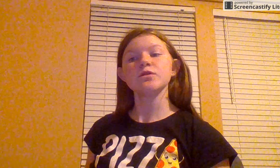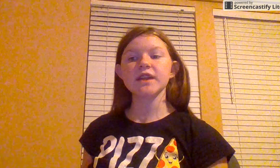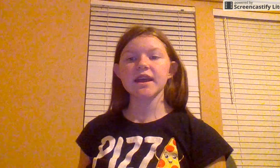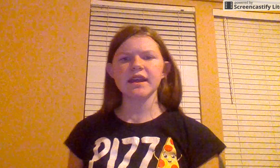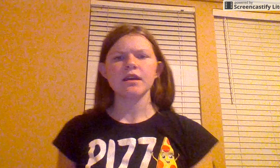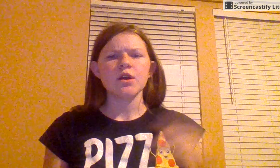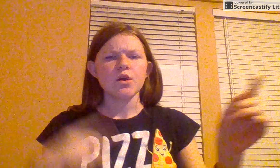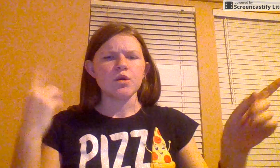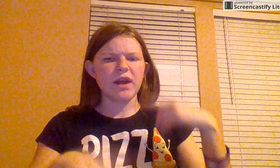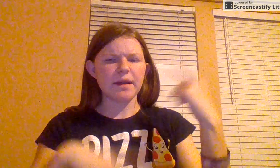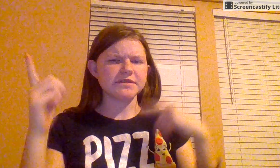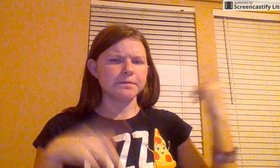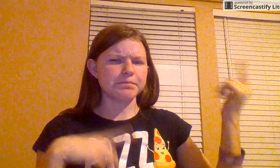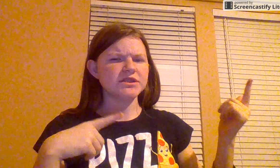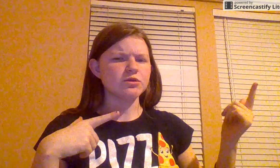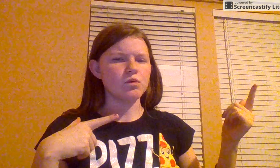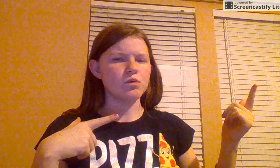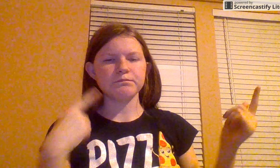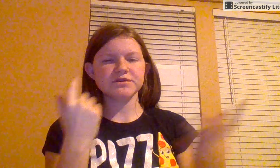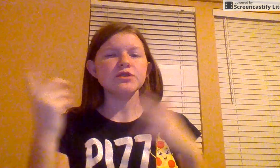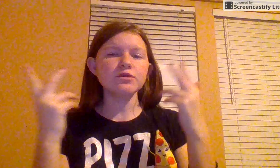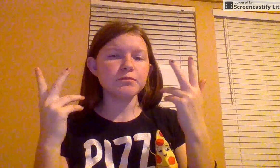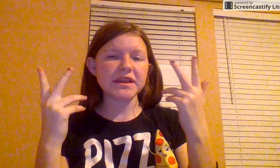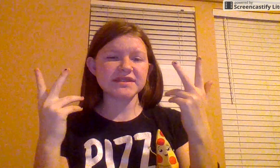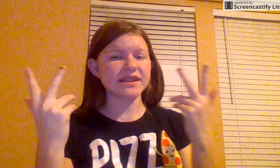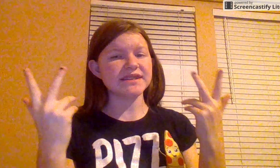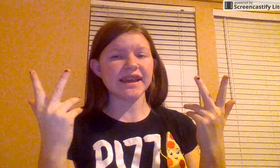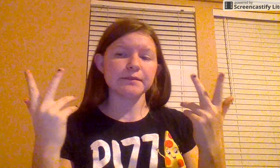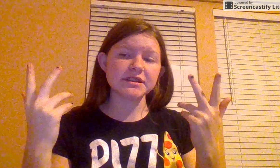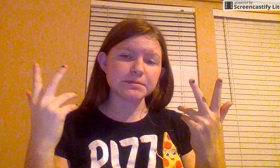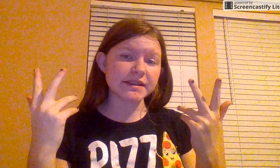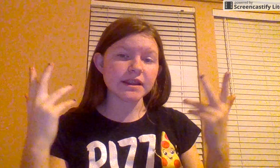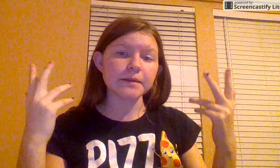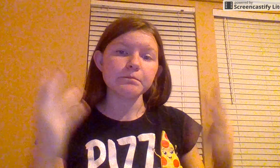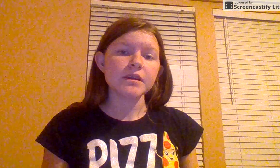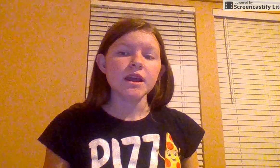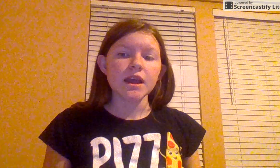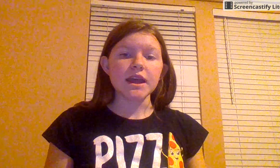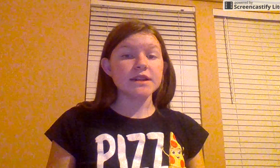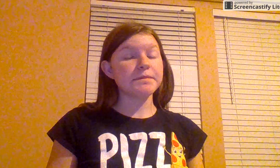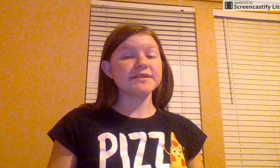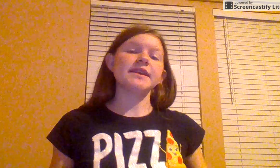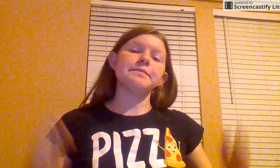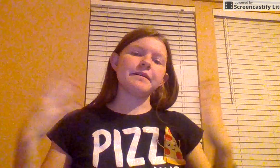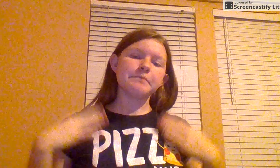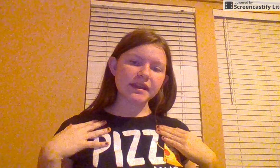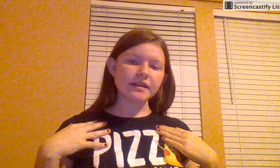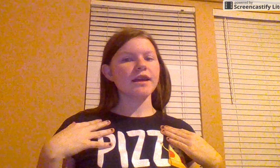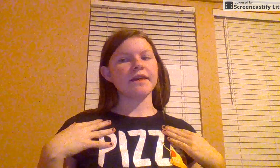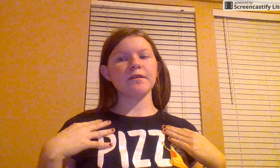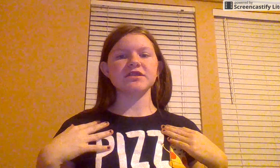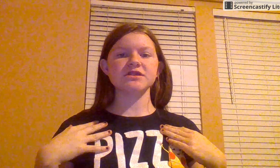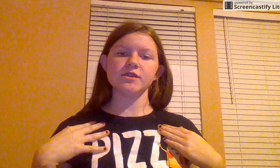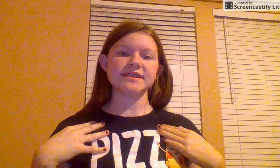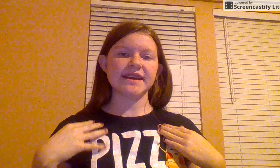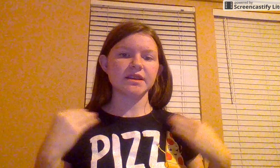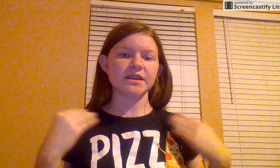&A wrapped up into two, basically, segments, basically. It's basically about me, and the questions you guys ask about